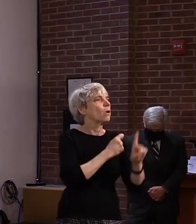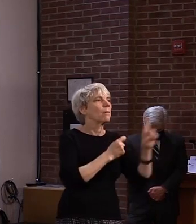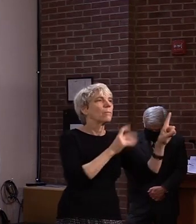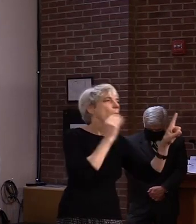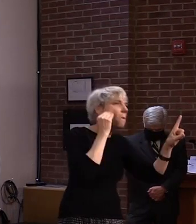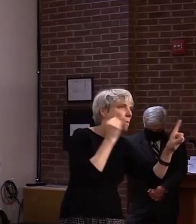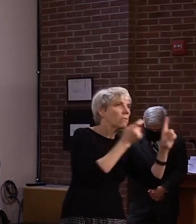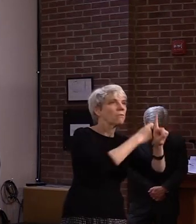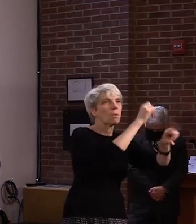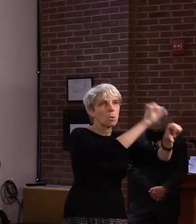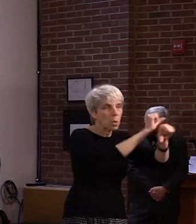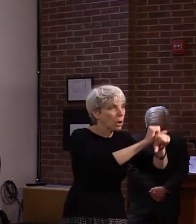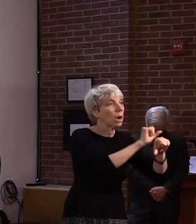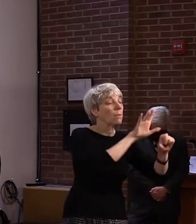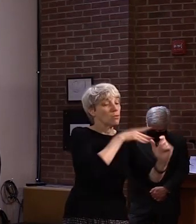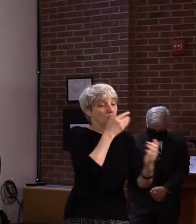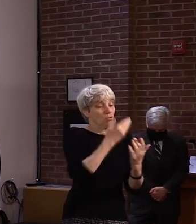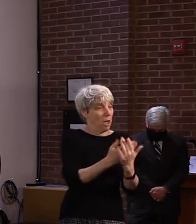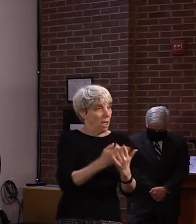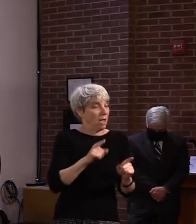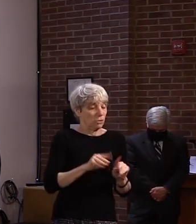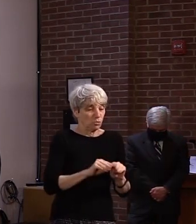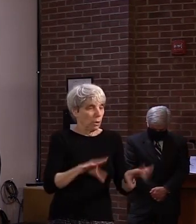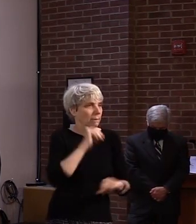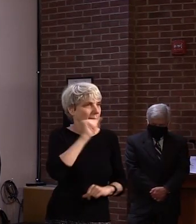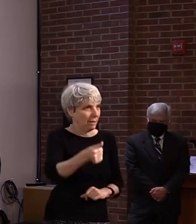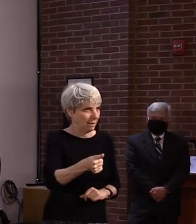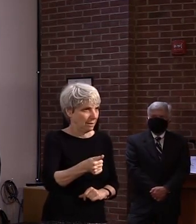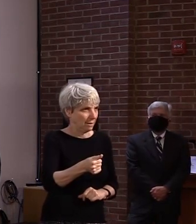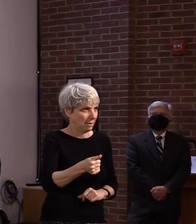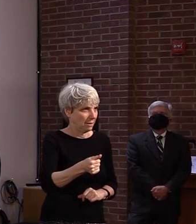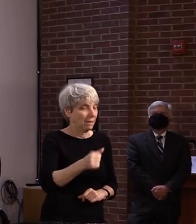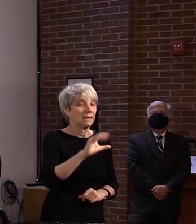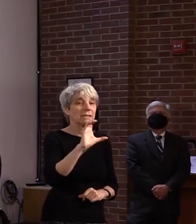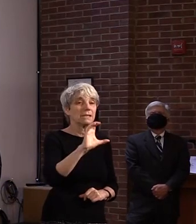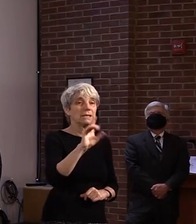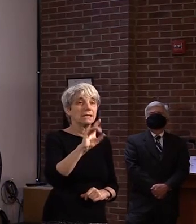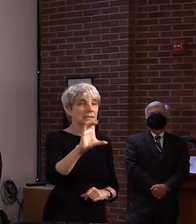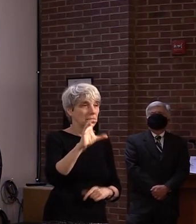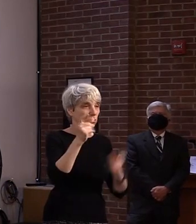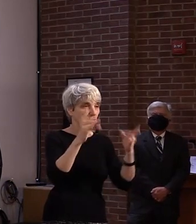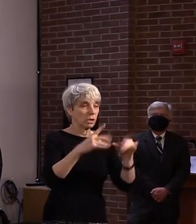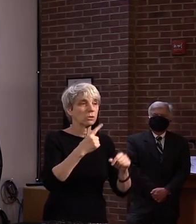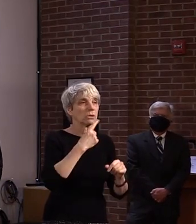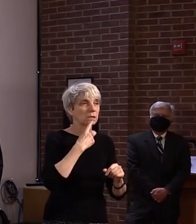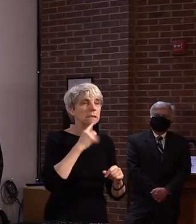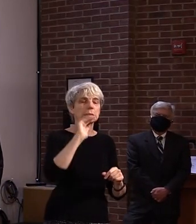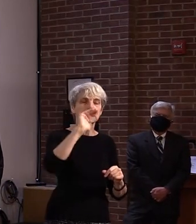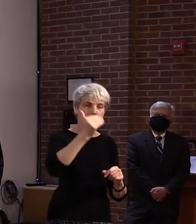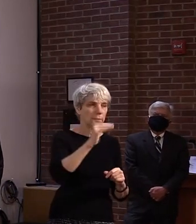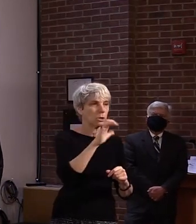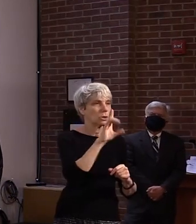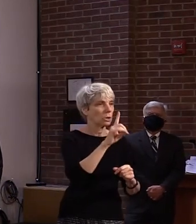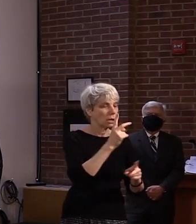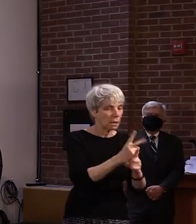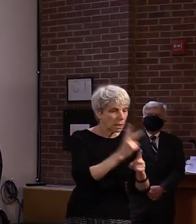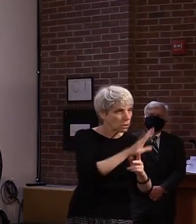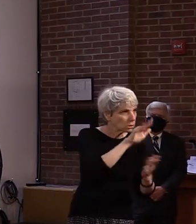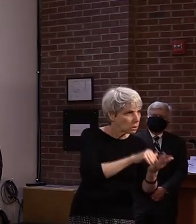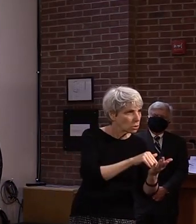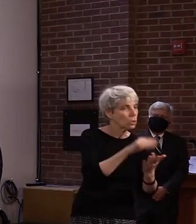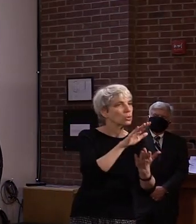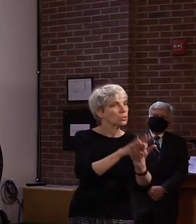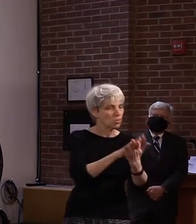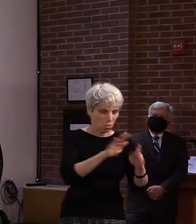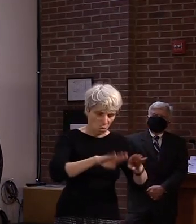The director of the CDC believes this is further evidence that both childcare and schools can reopen safely.